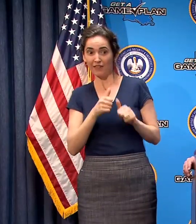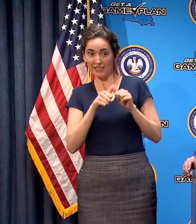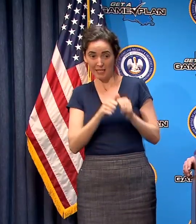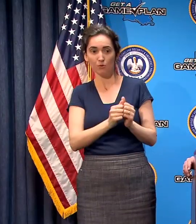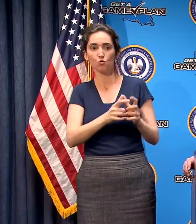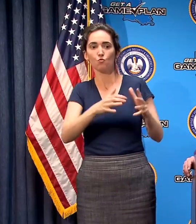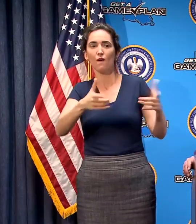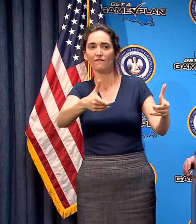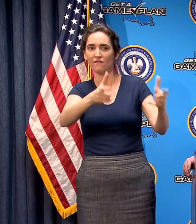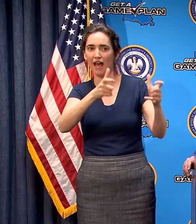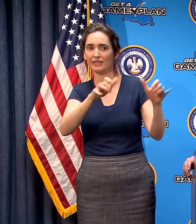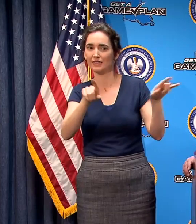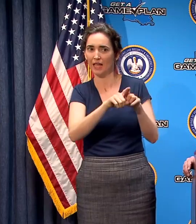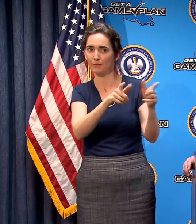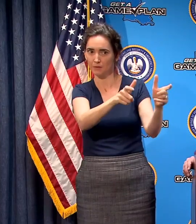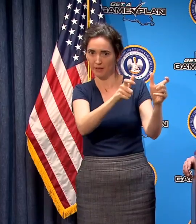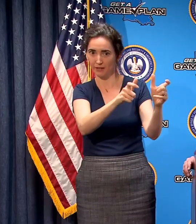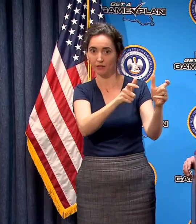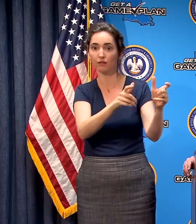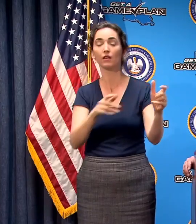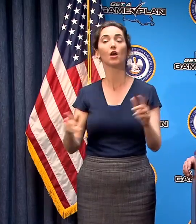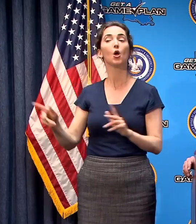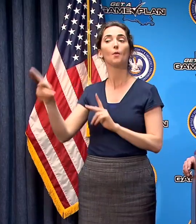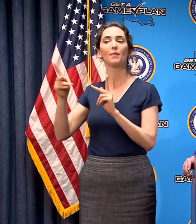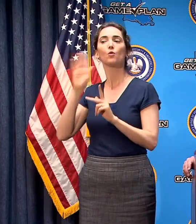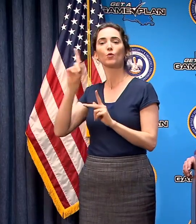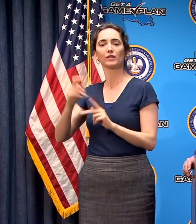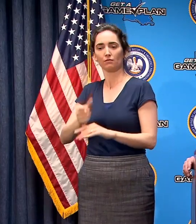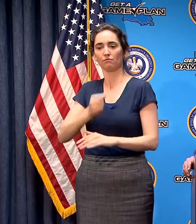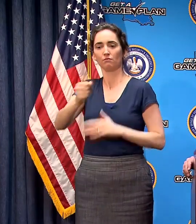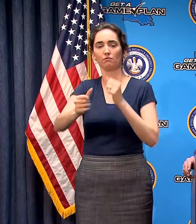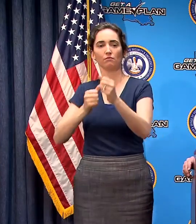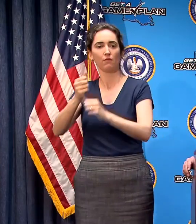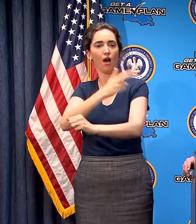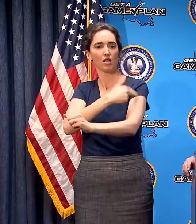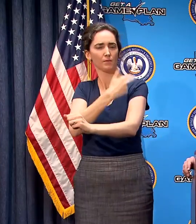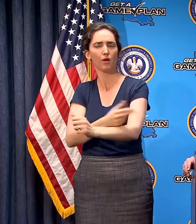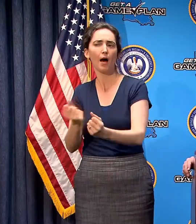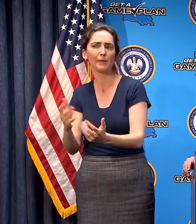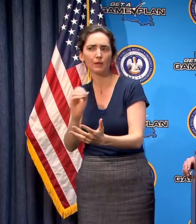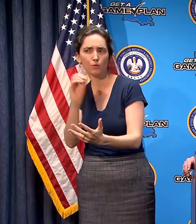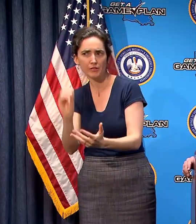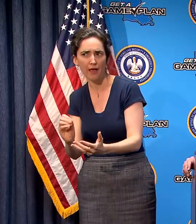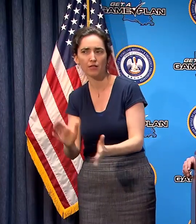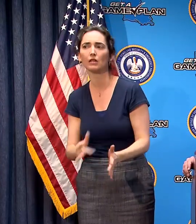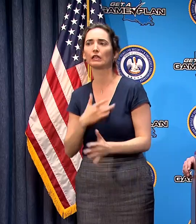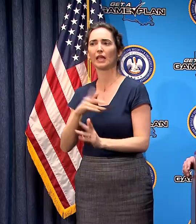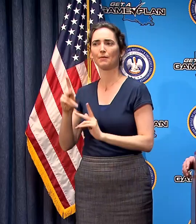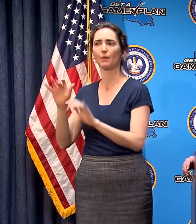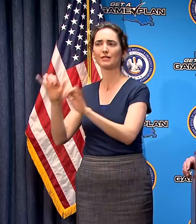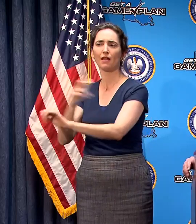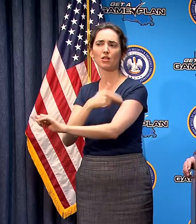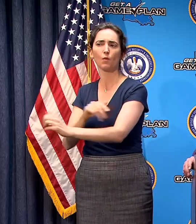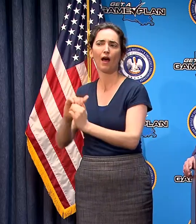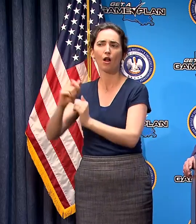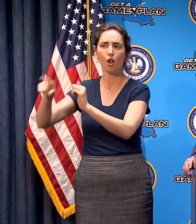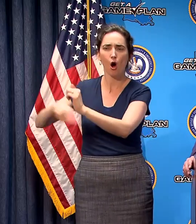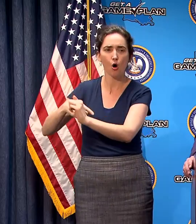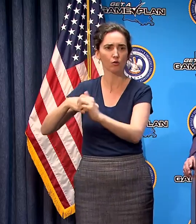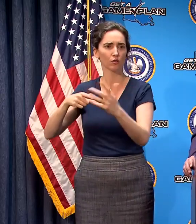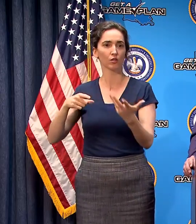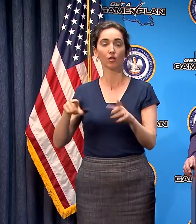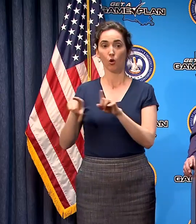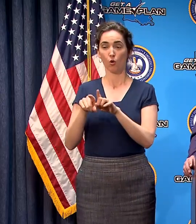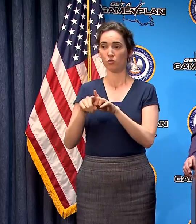percentage of the ill population that needs to be hospitalized the average length of the hospitalization and whether that hospitalization